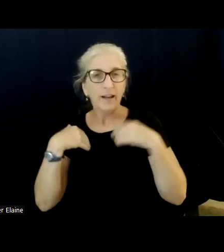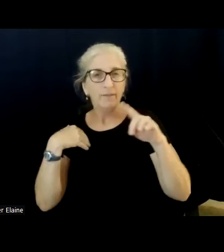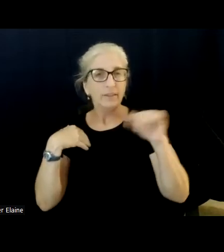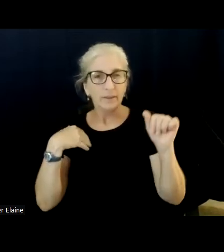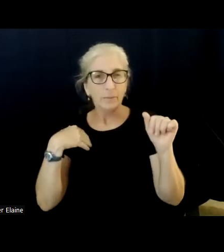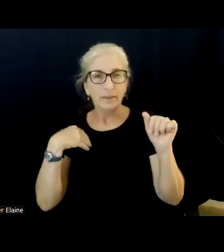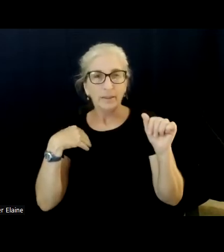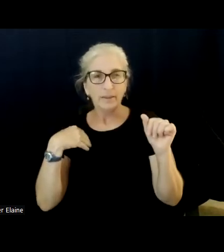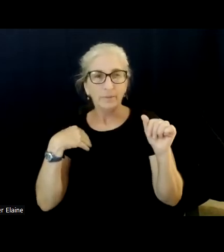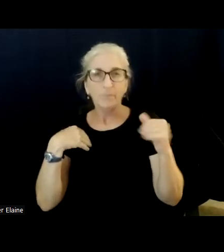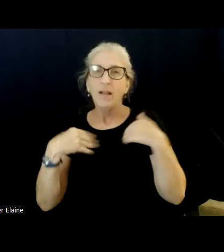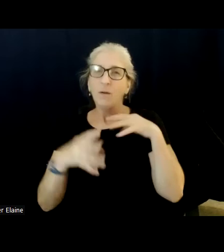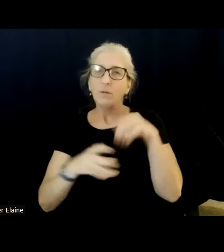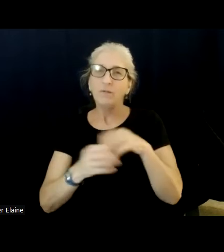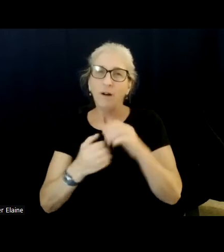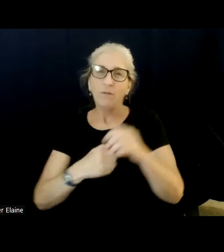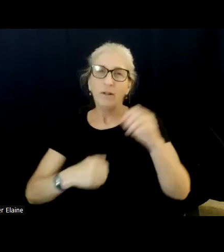involved in the Earl Washington case,